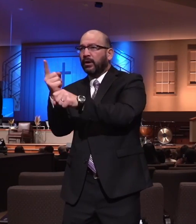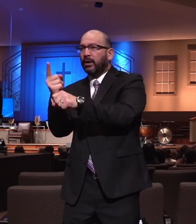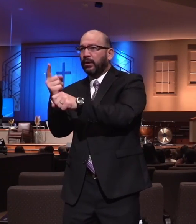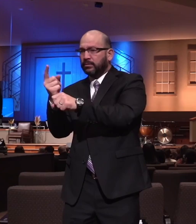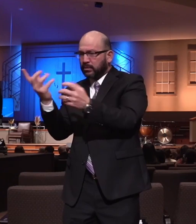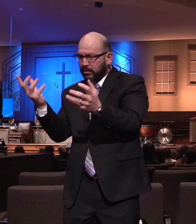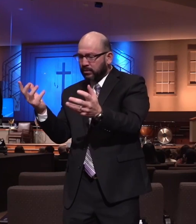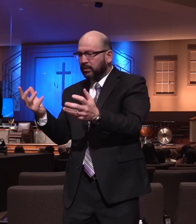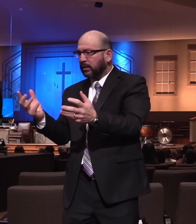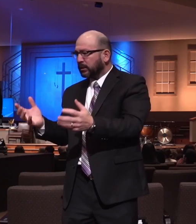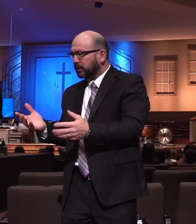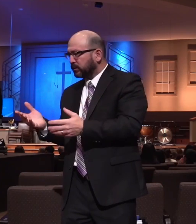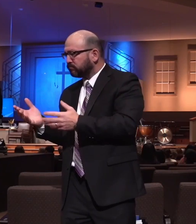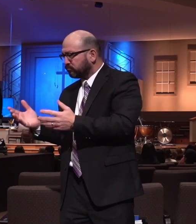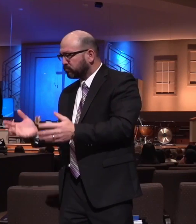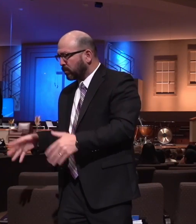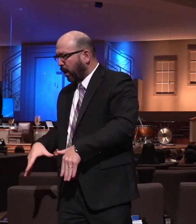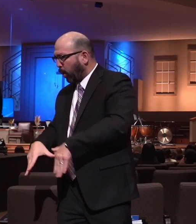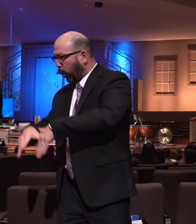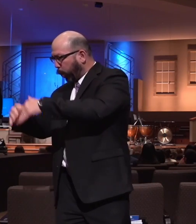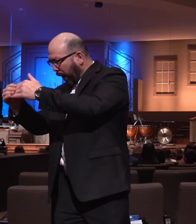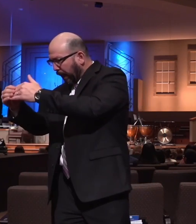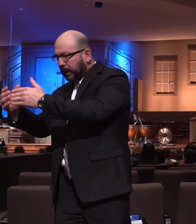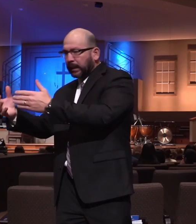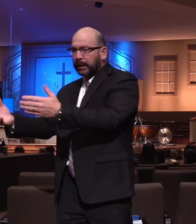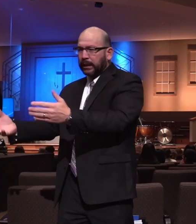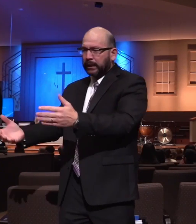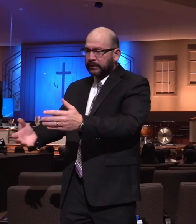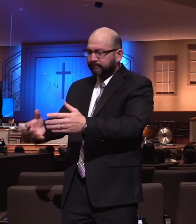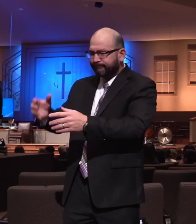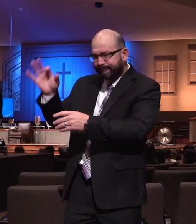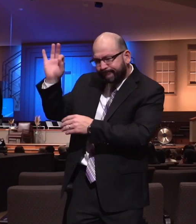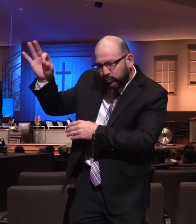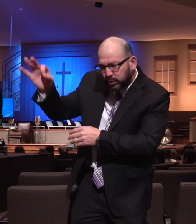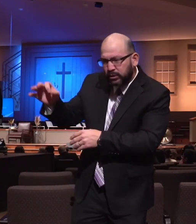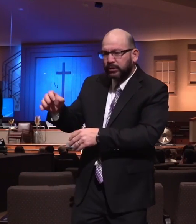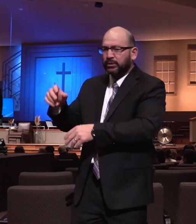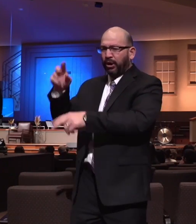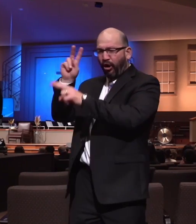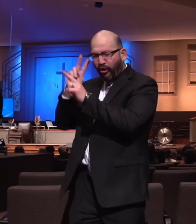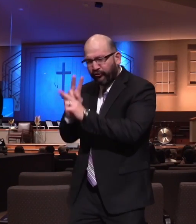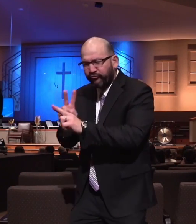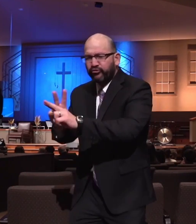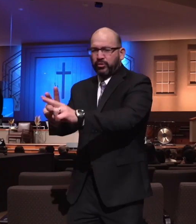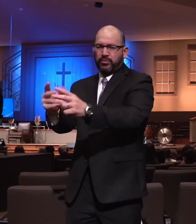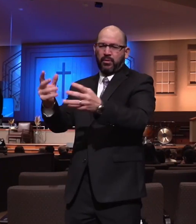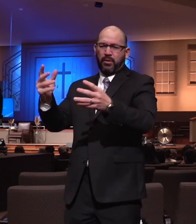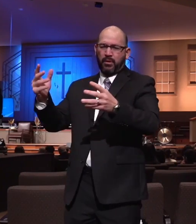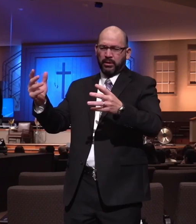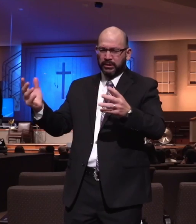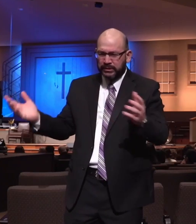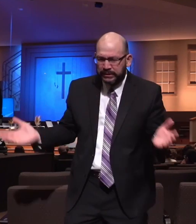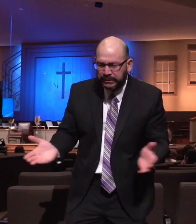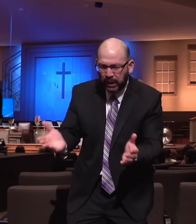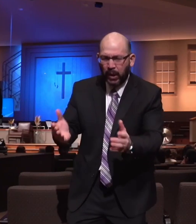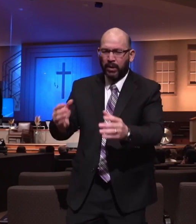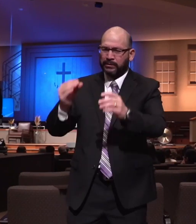burying and serving and caring and preaching and trying to be a blessing, then understand God's pattern for this. One of the ways that you can